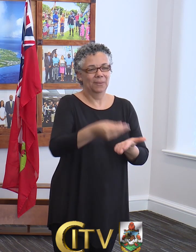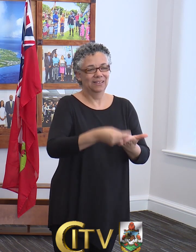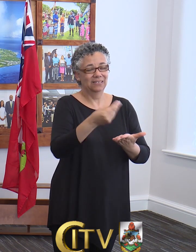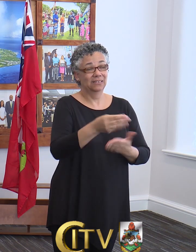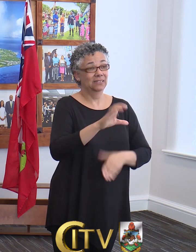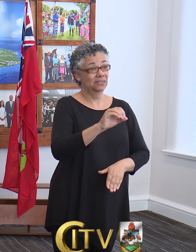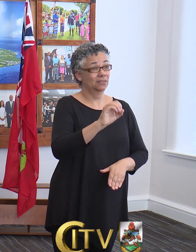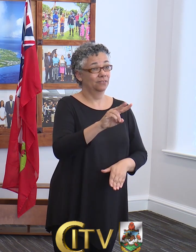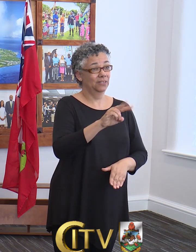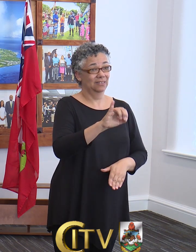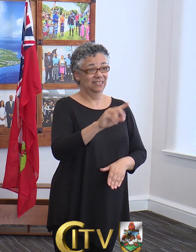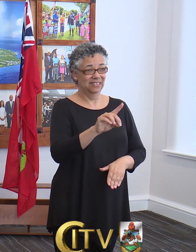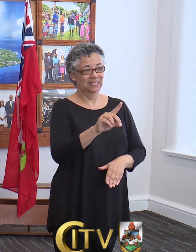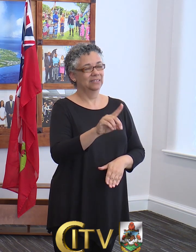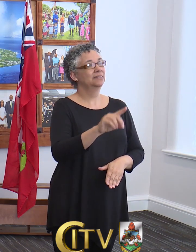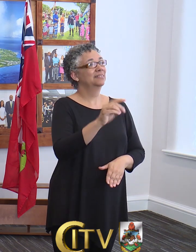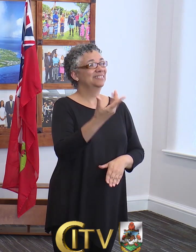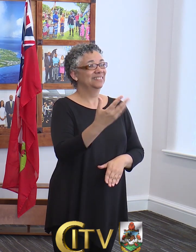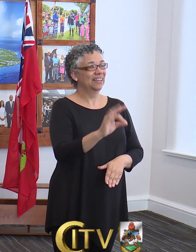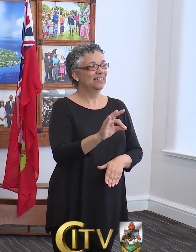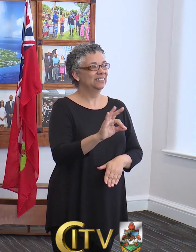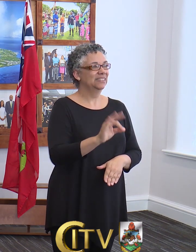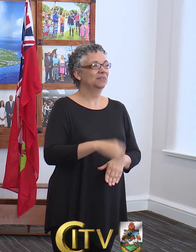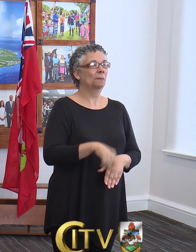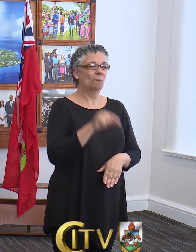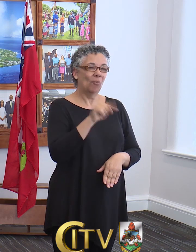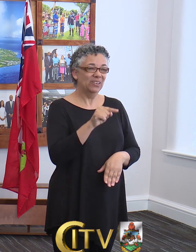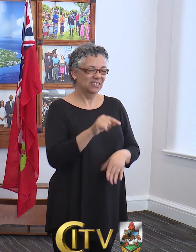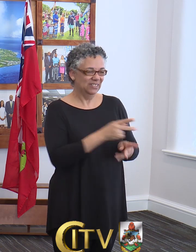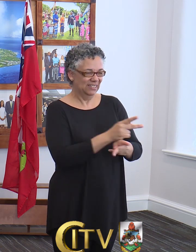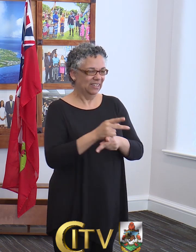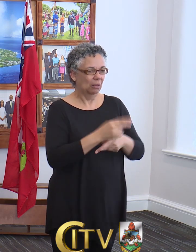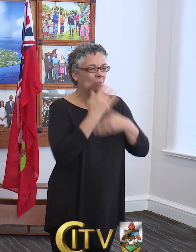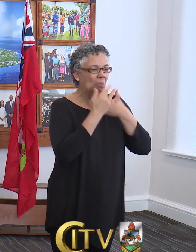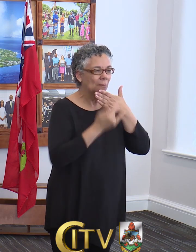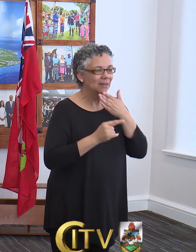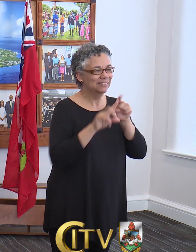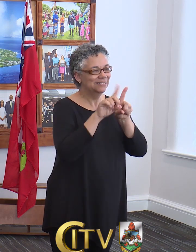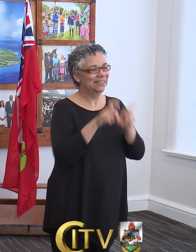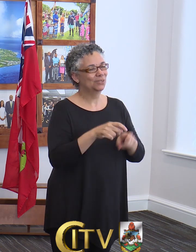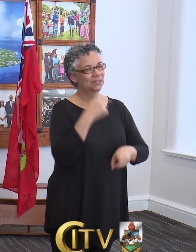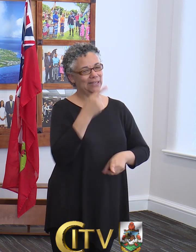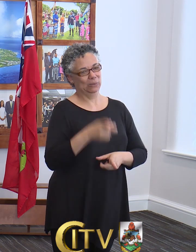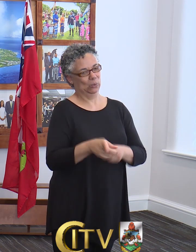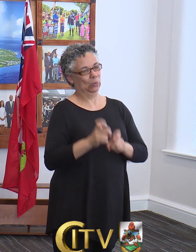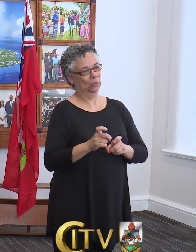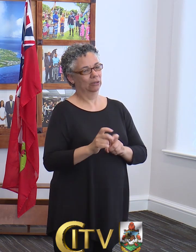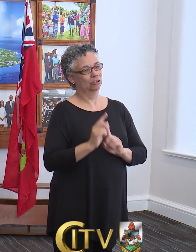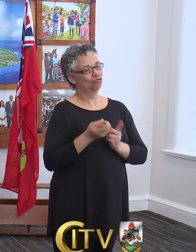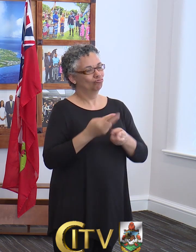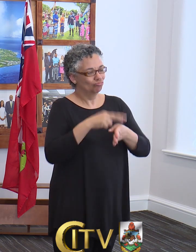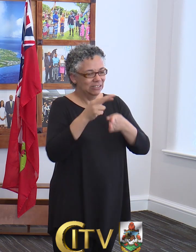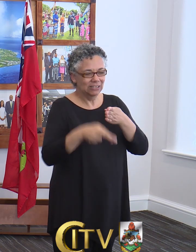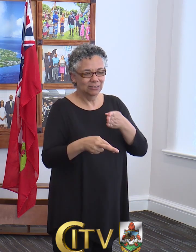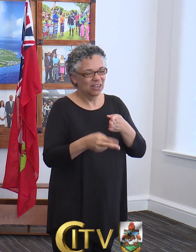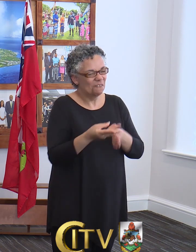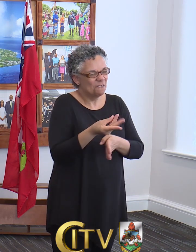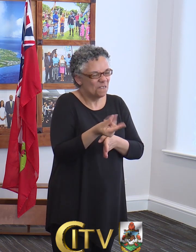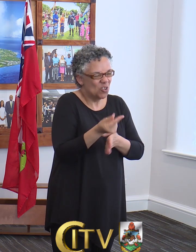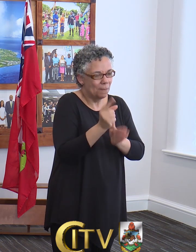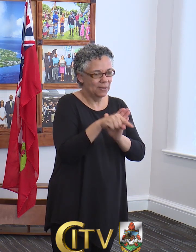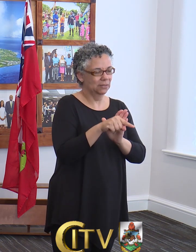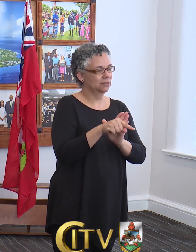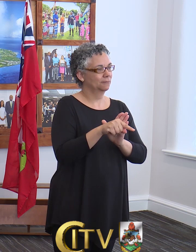-19 point of care blood tests which promise instant results in only a few minutes. The